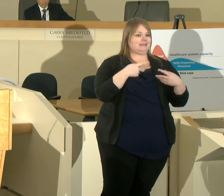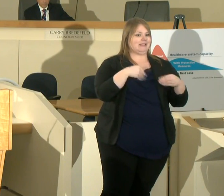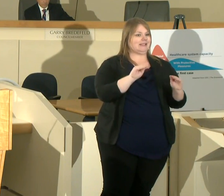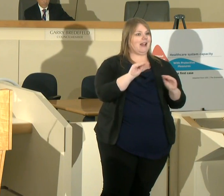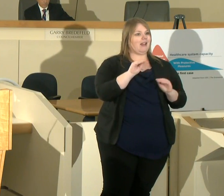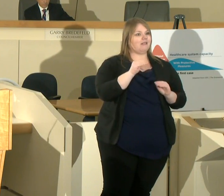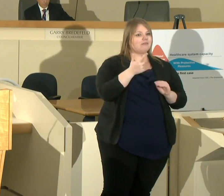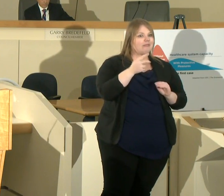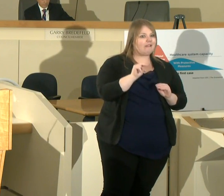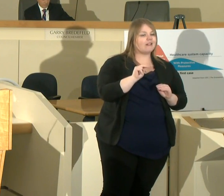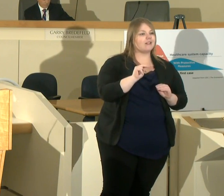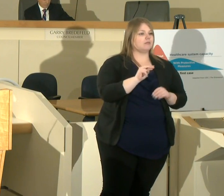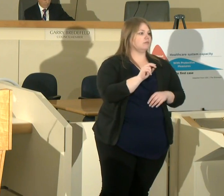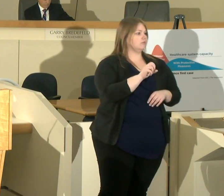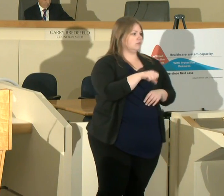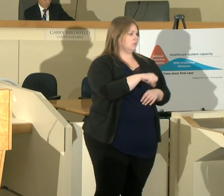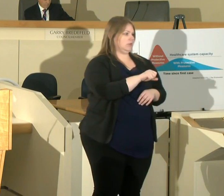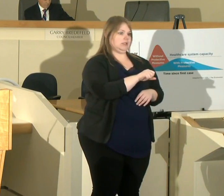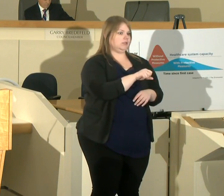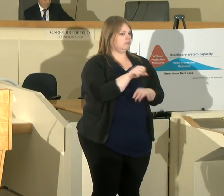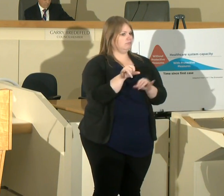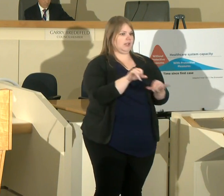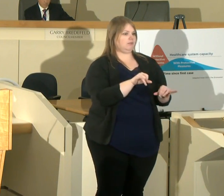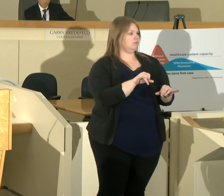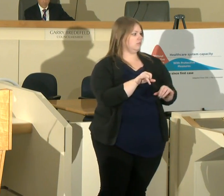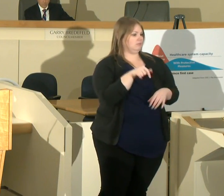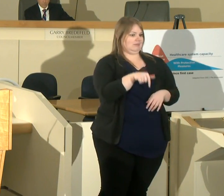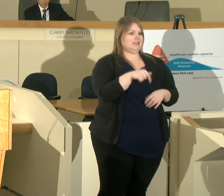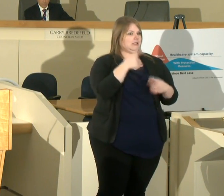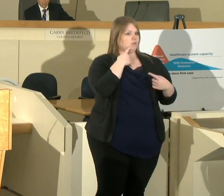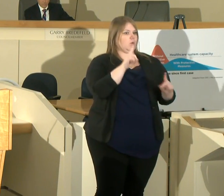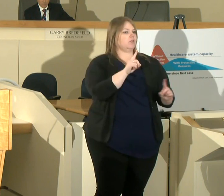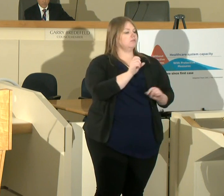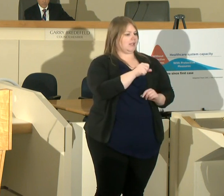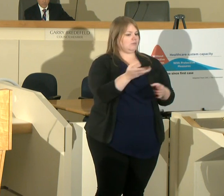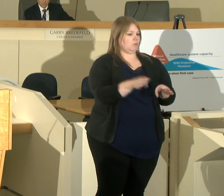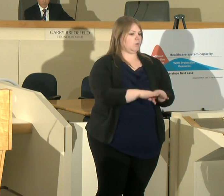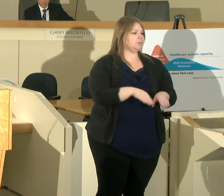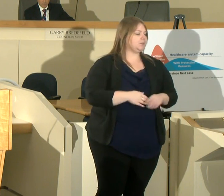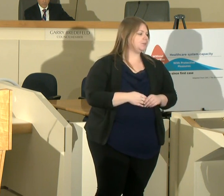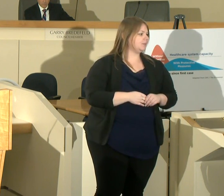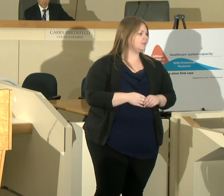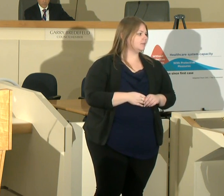pardon they are under this this administrative order they are closed